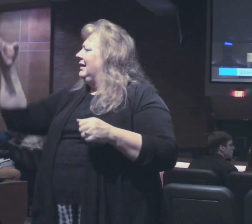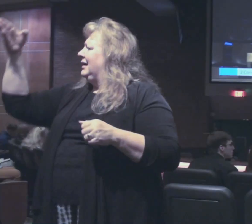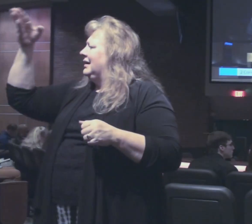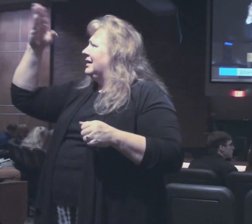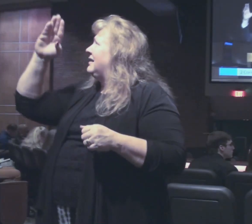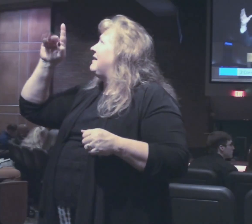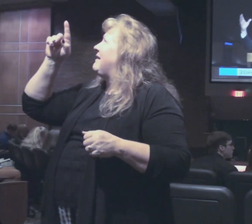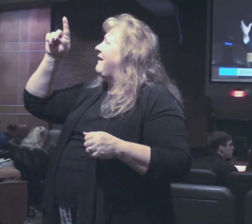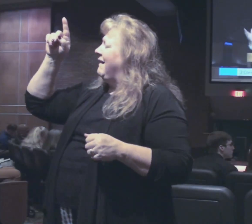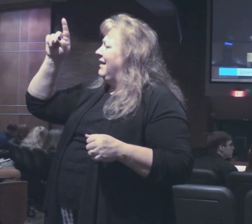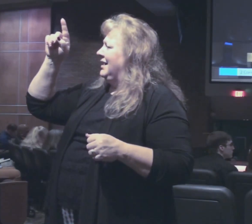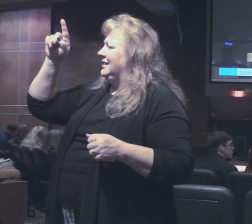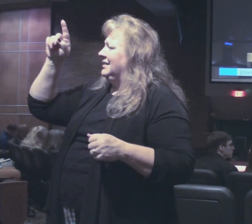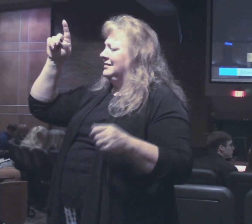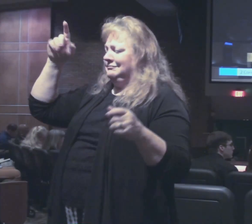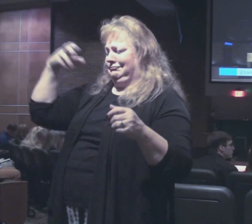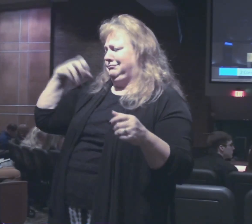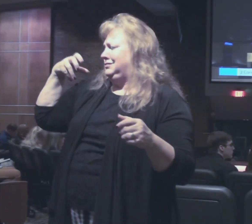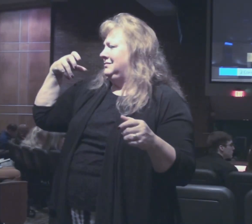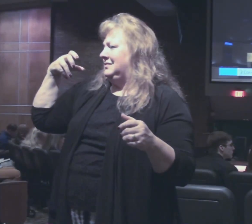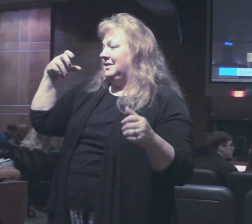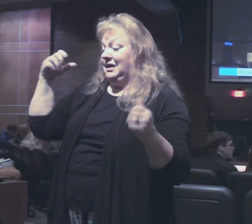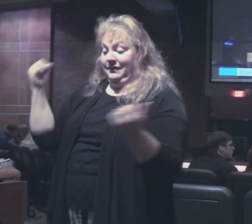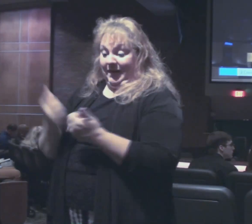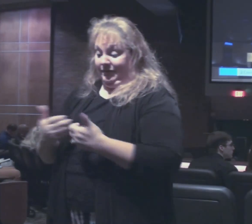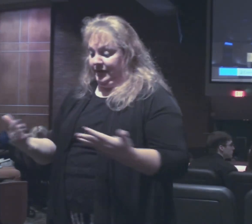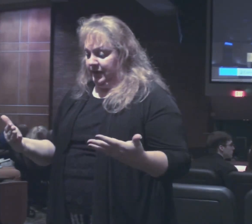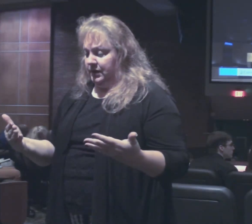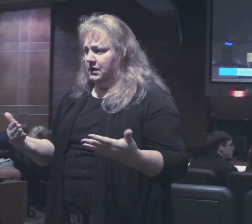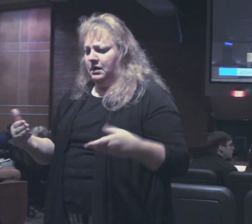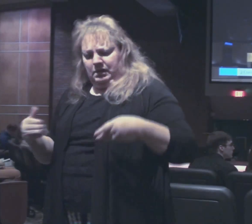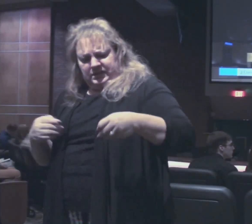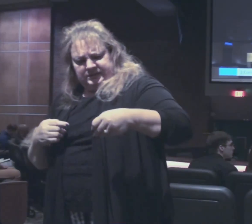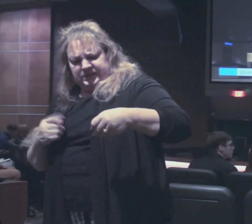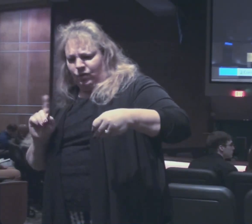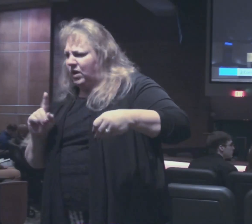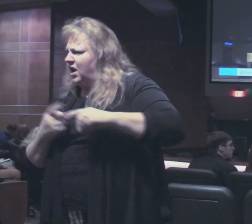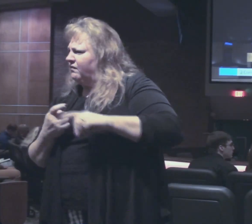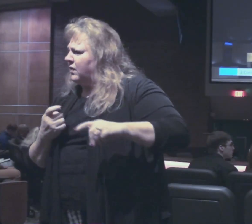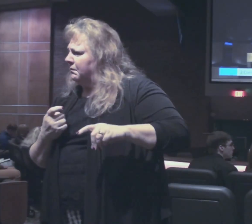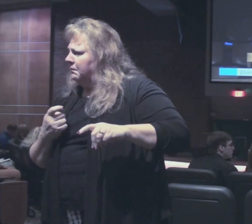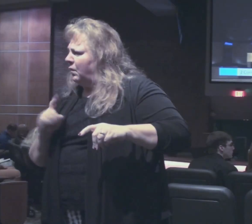is in charge of the whole process where did you get the seed to sow